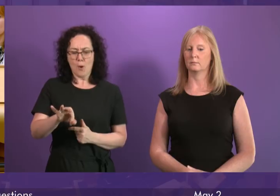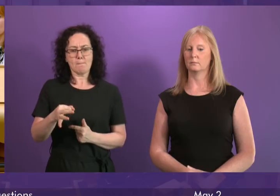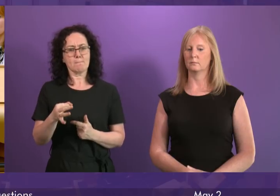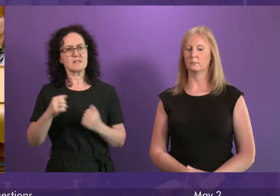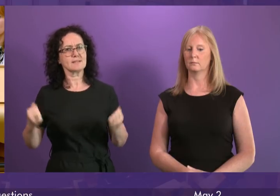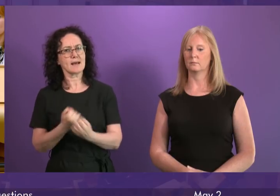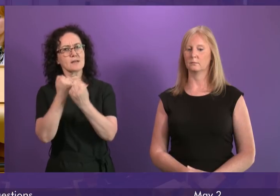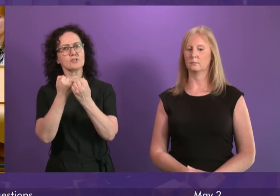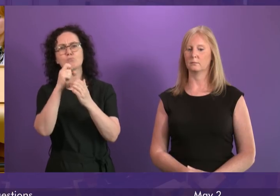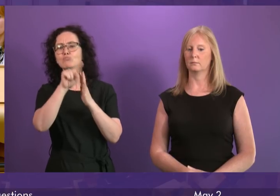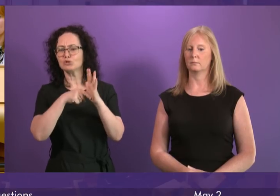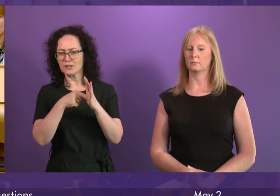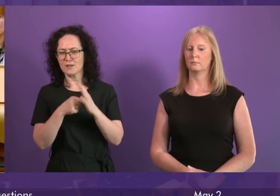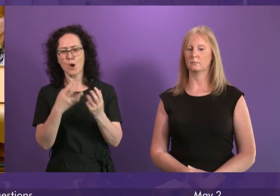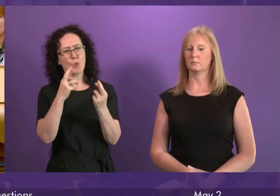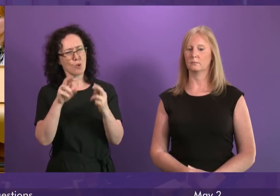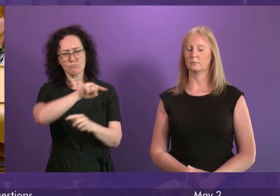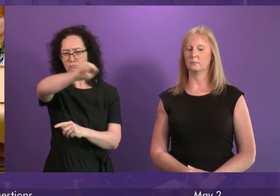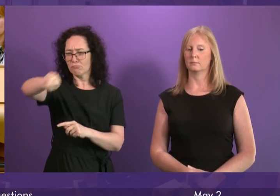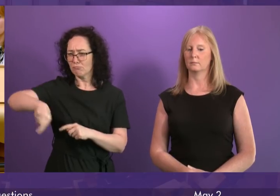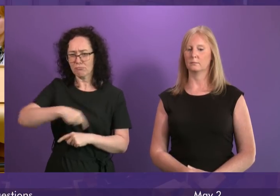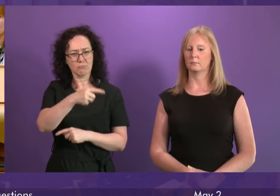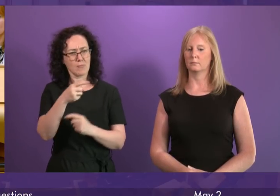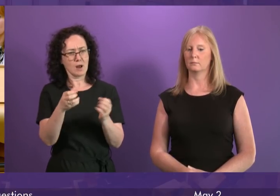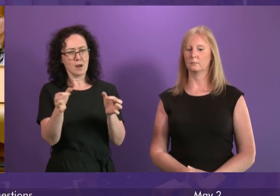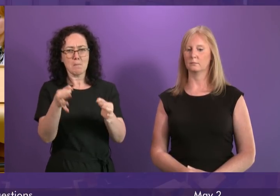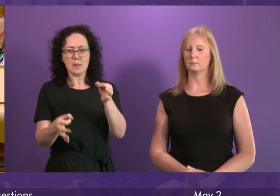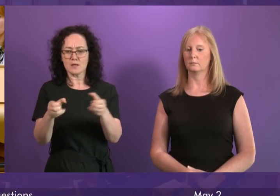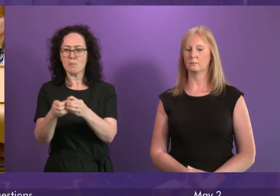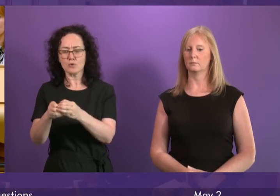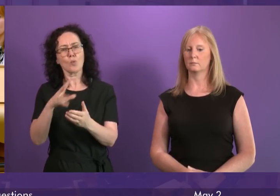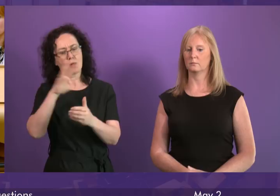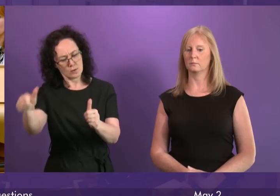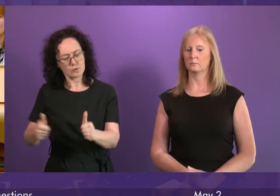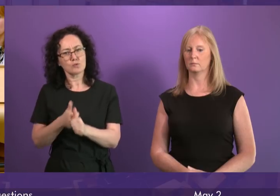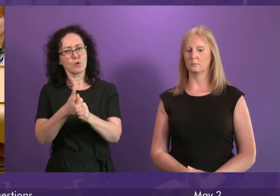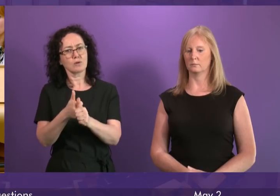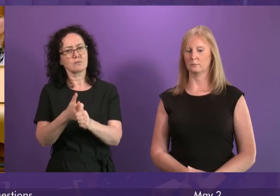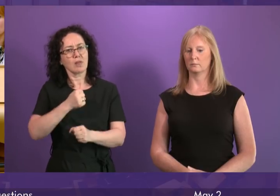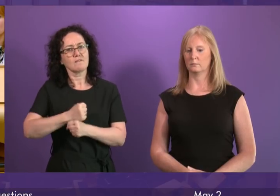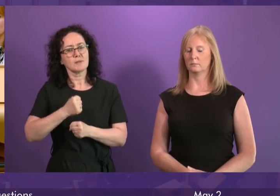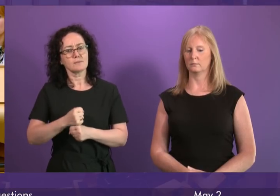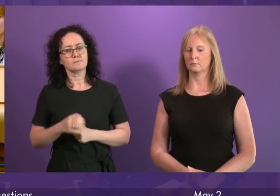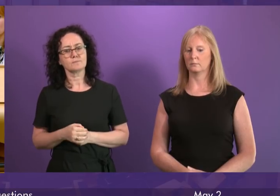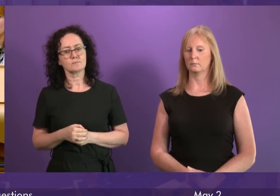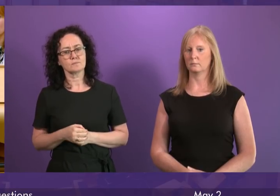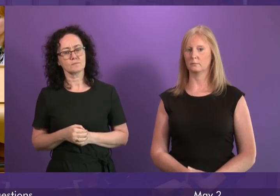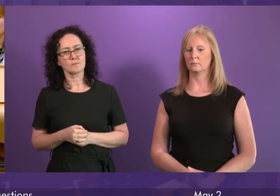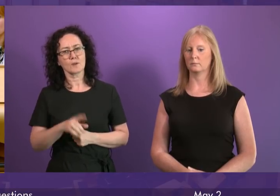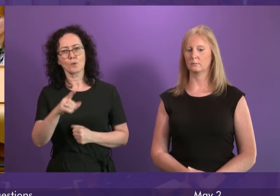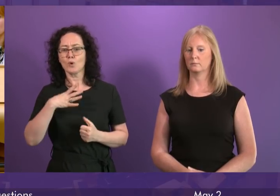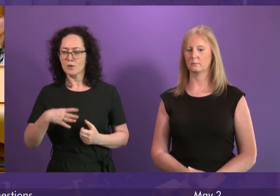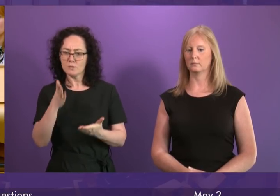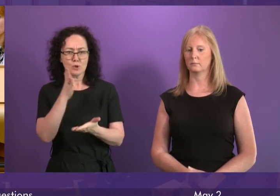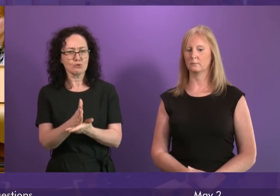And I hope we have the support of all parties across this chamber as we make sure that as we do the morally right thing on climate change, we also deliver all of the